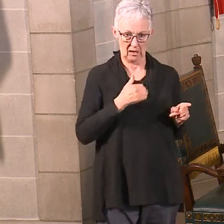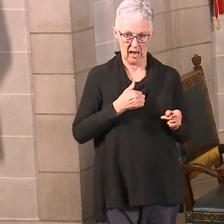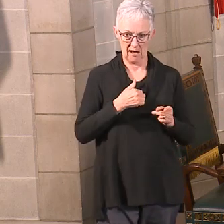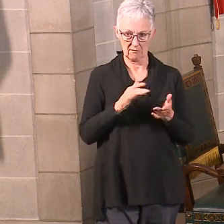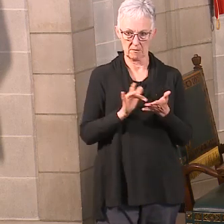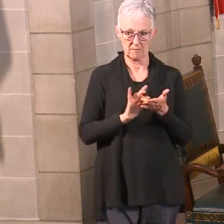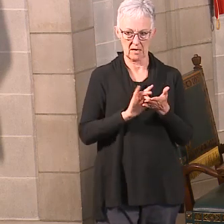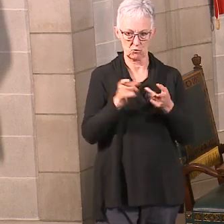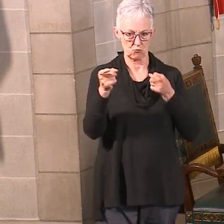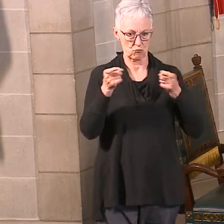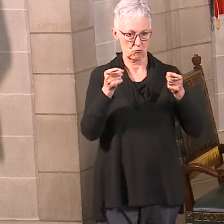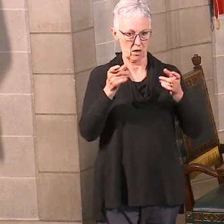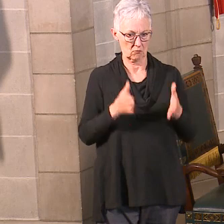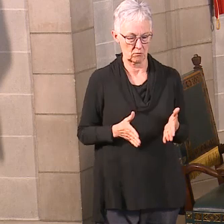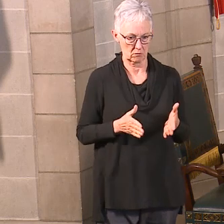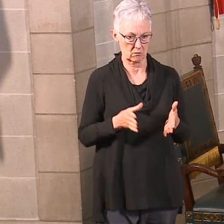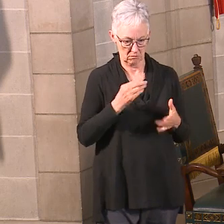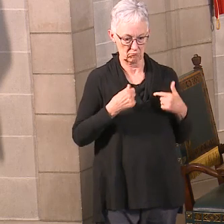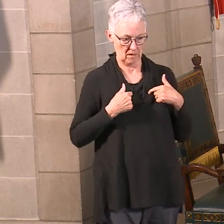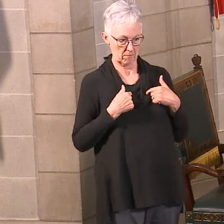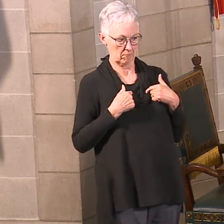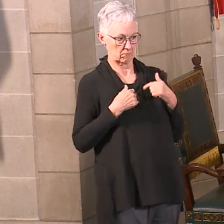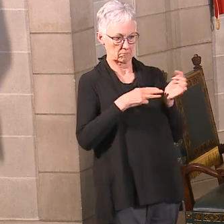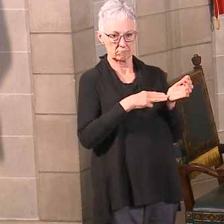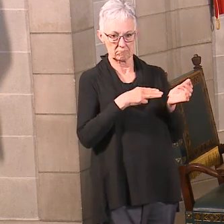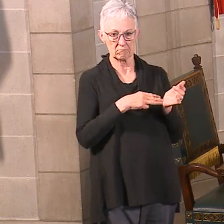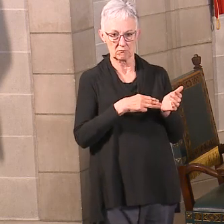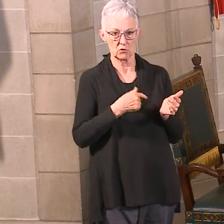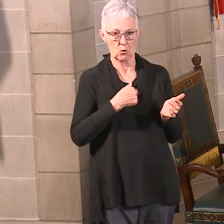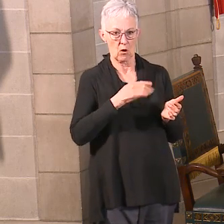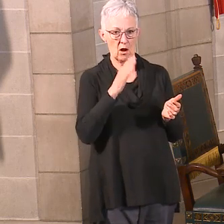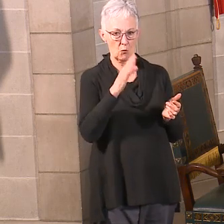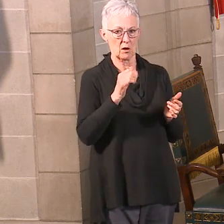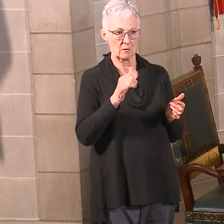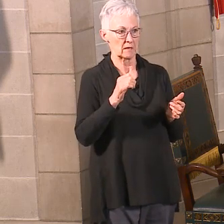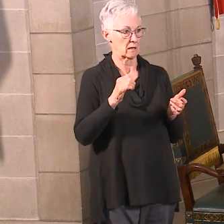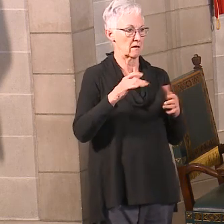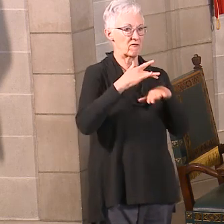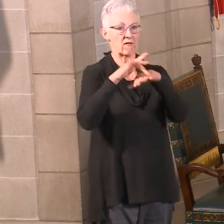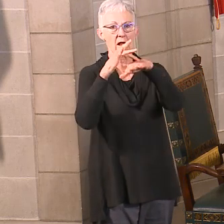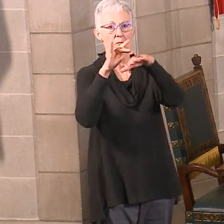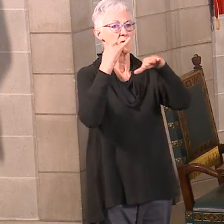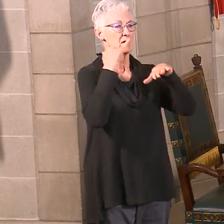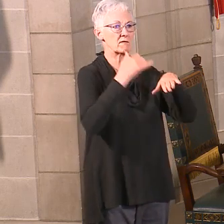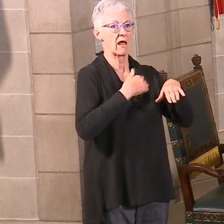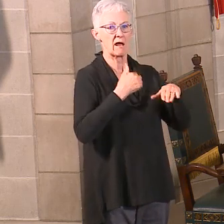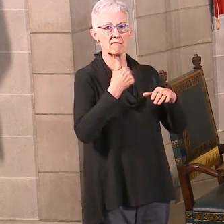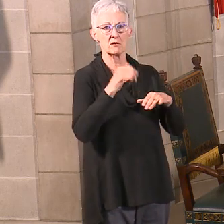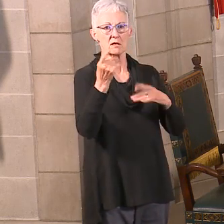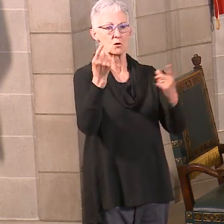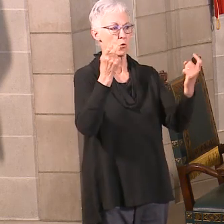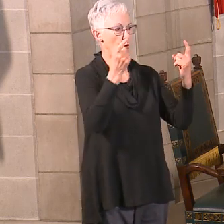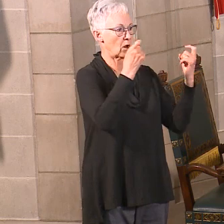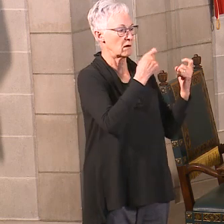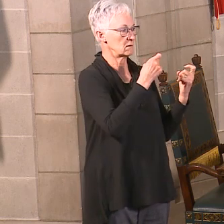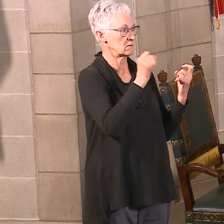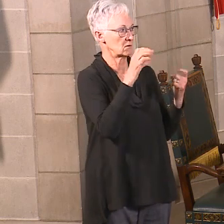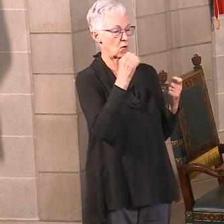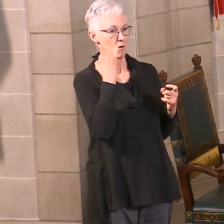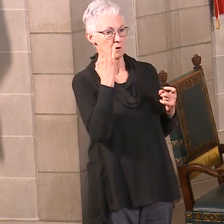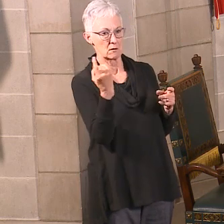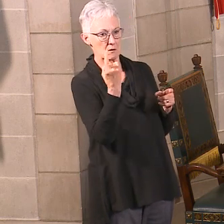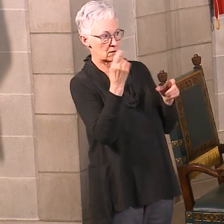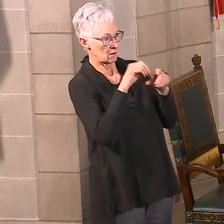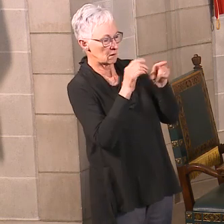I'm a doctor I'll be available too for any advice should patients specifically in isolation start feeling symptomatic